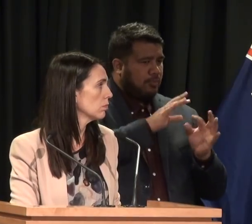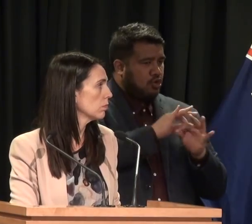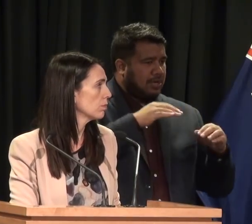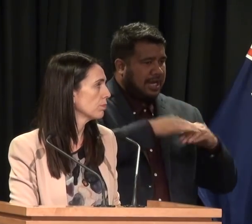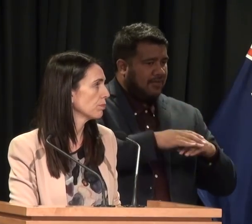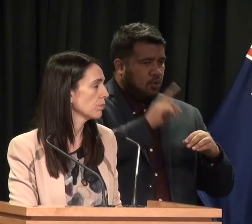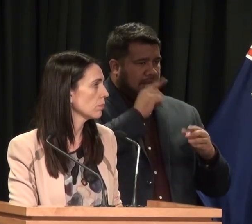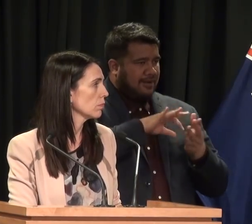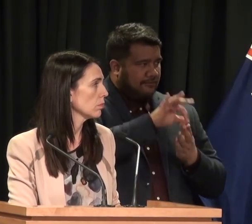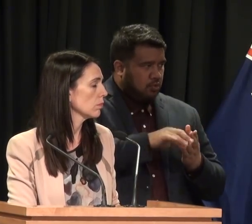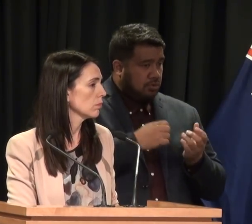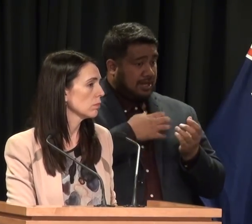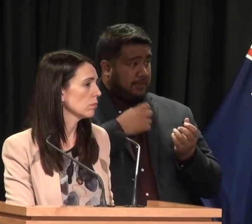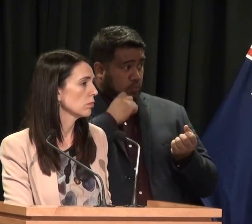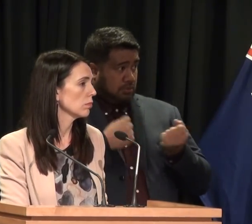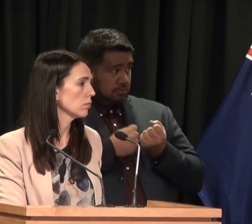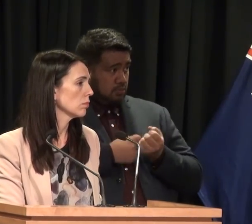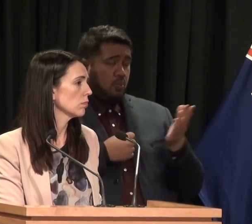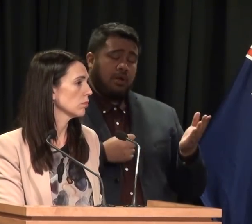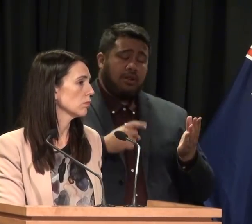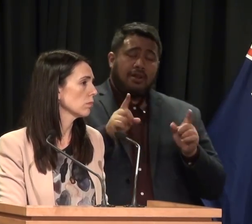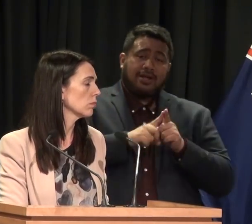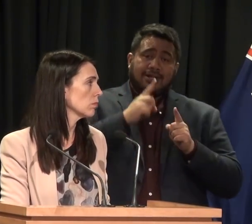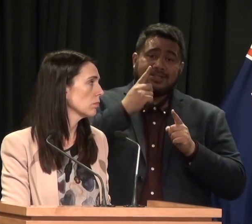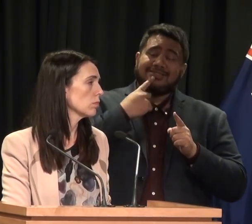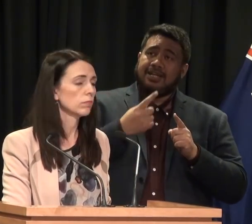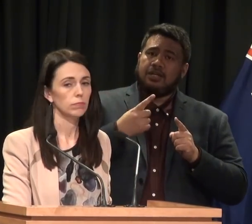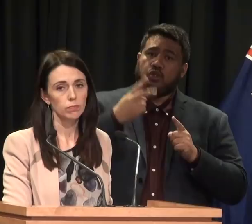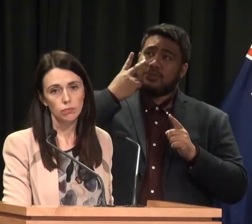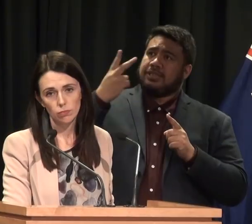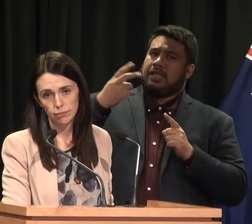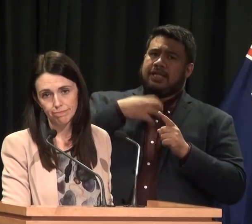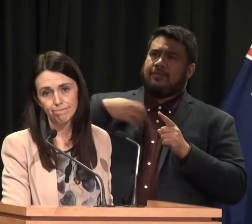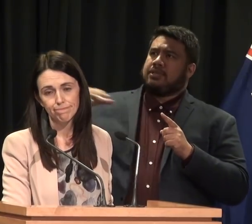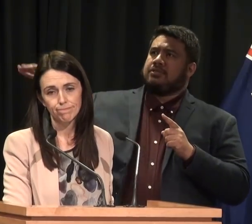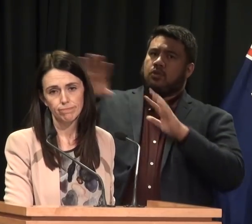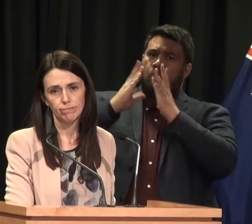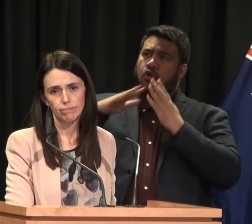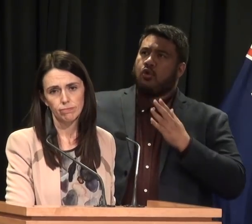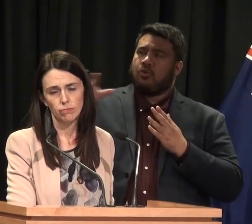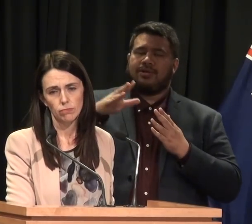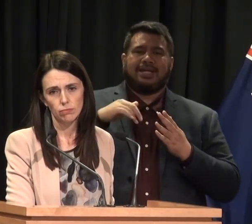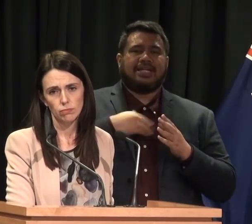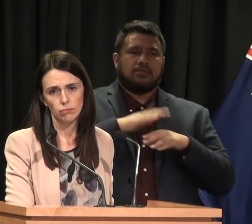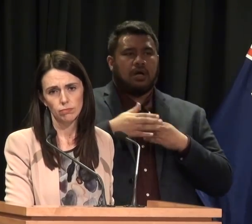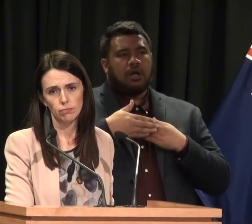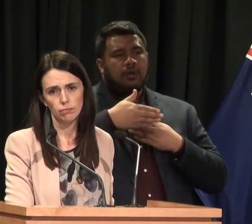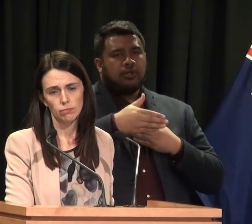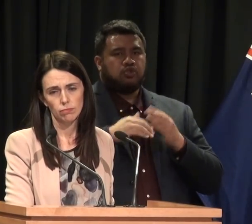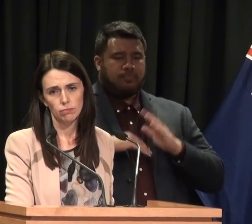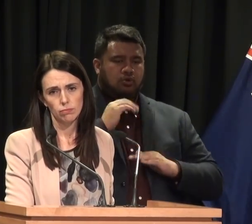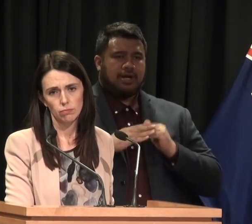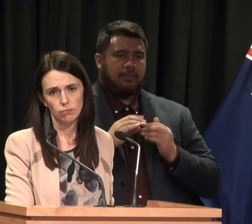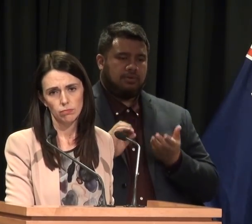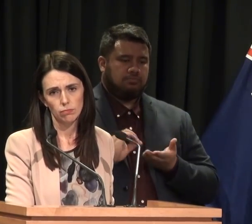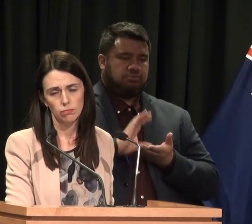what we can see from other jurisdictions is that, yes, it takes some time to build up a levy over time, and therefore you need some form of